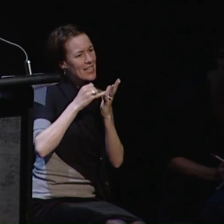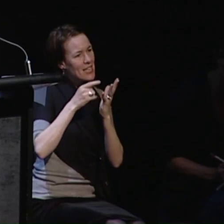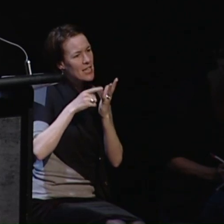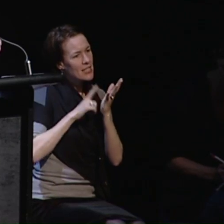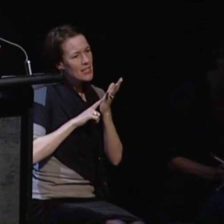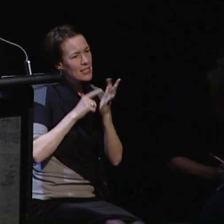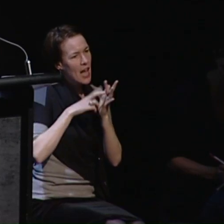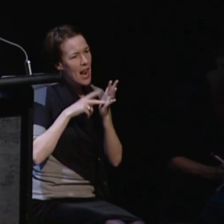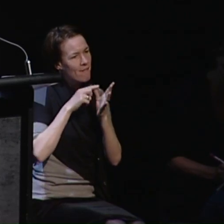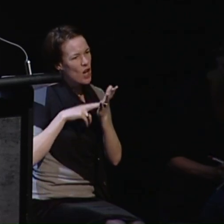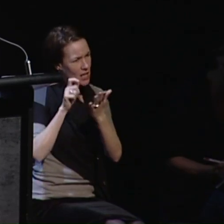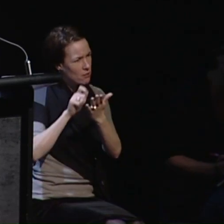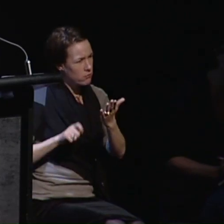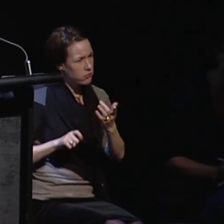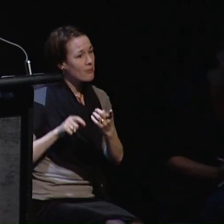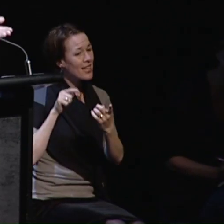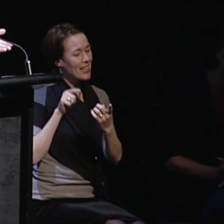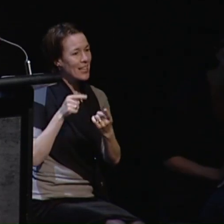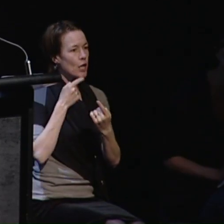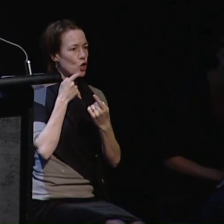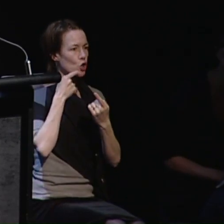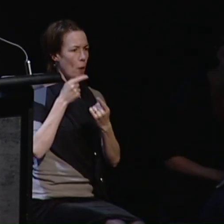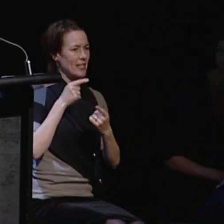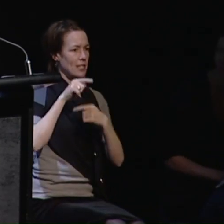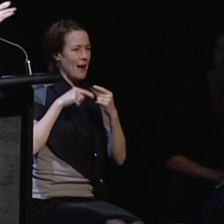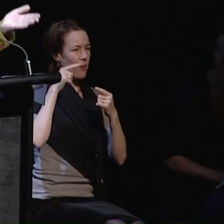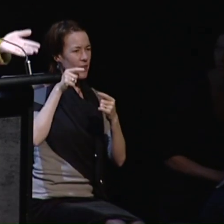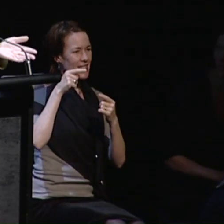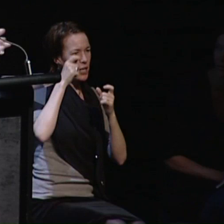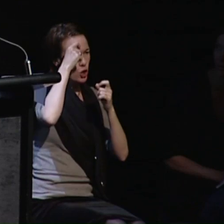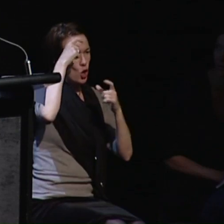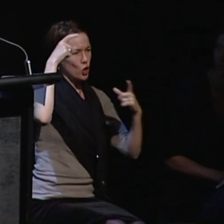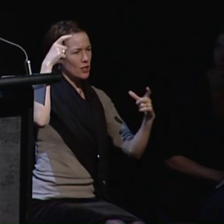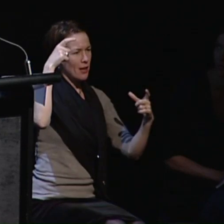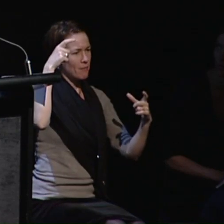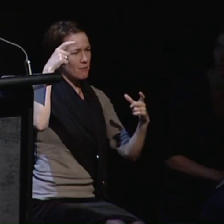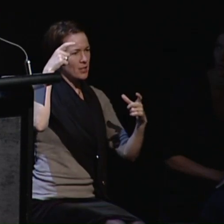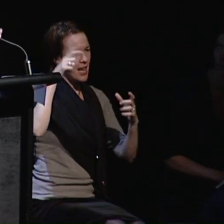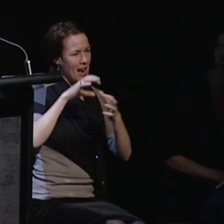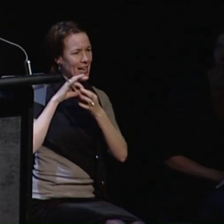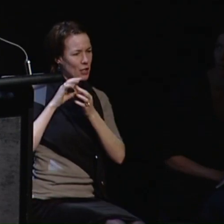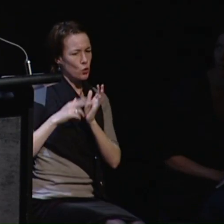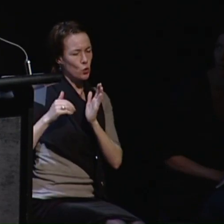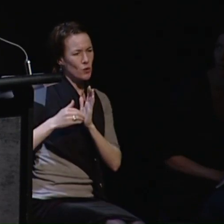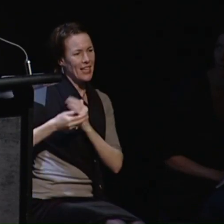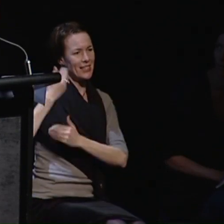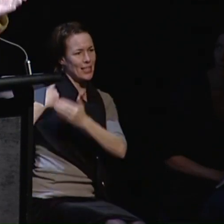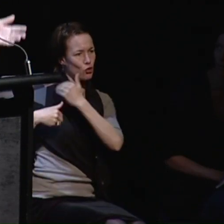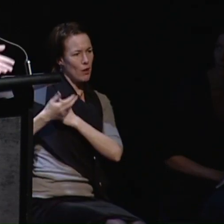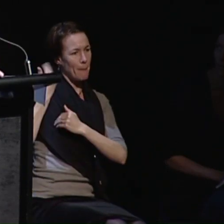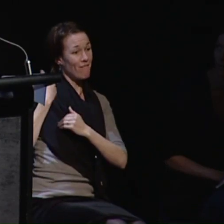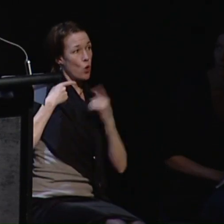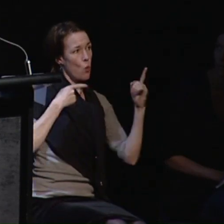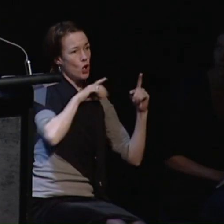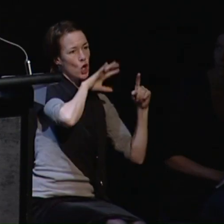commented on this concept that as we know the history of New Zealand there was colonisation but he makes the point that people with